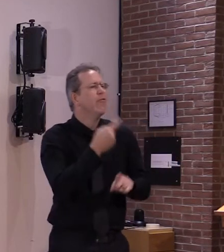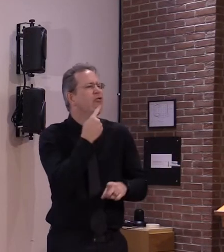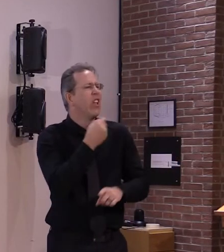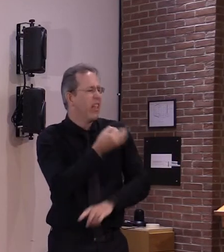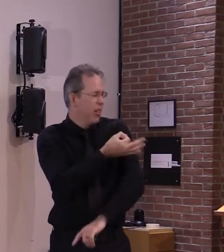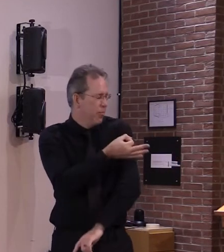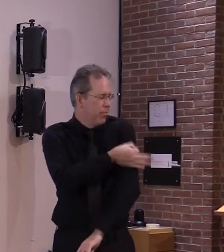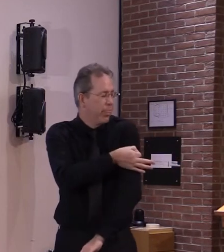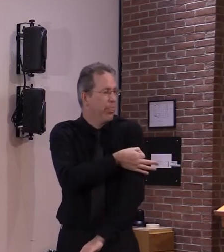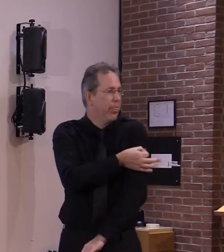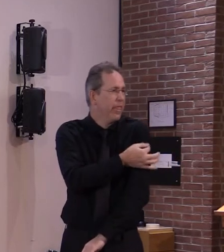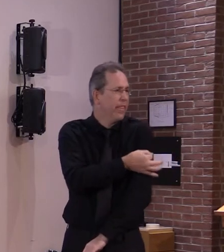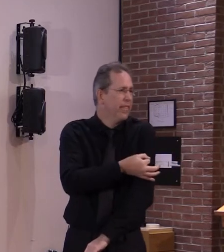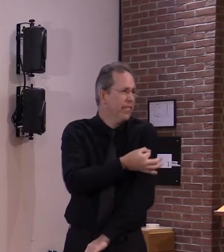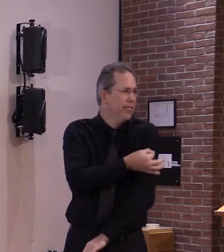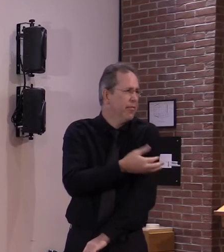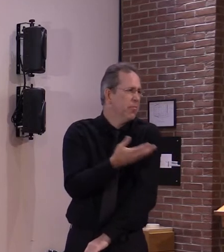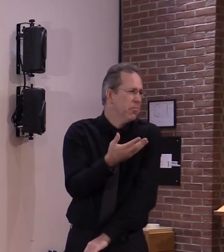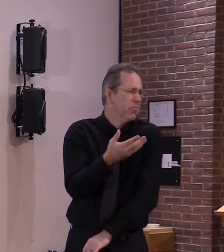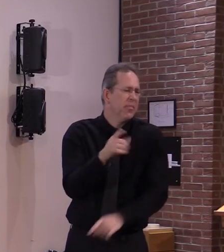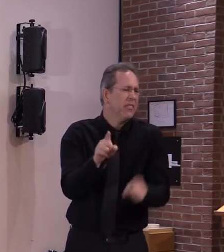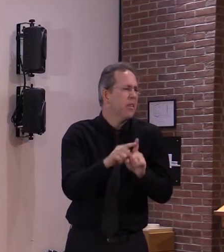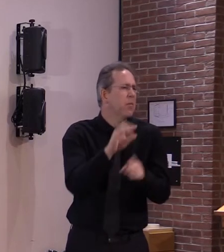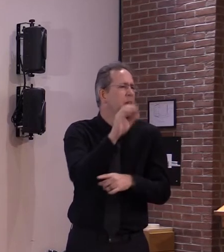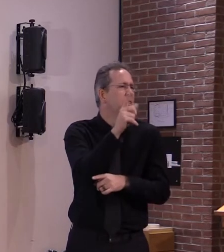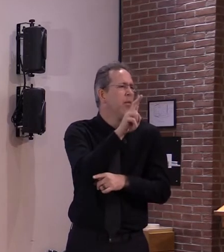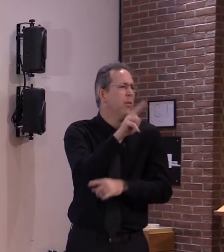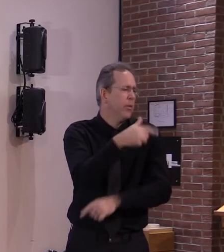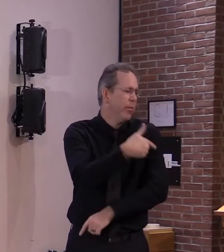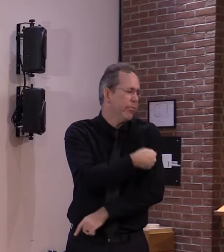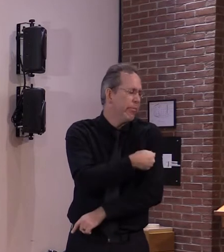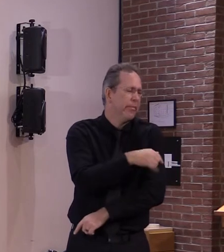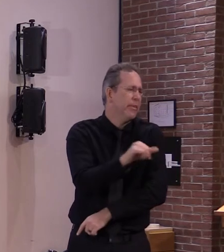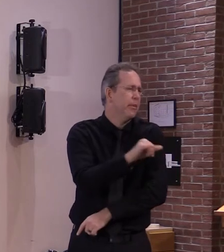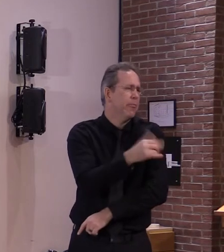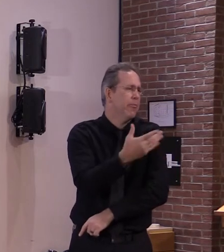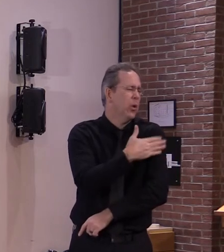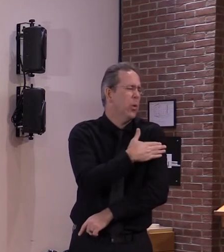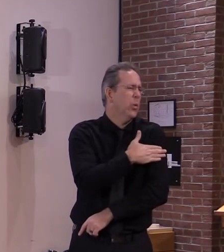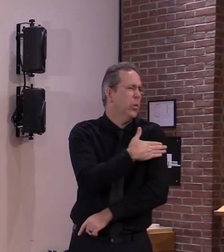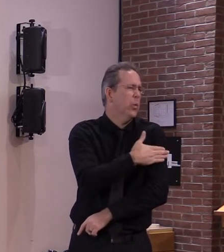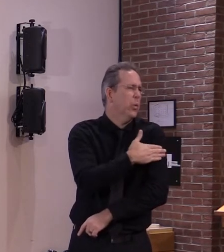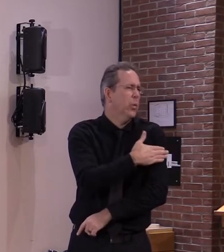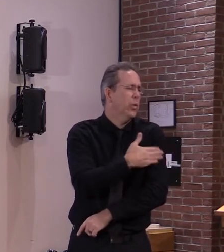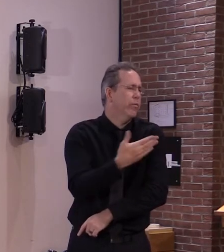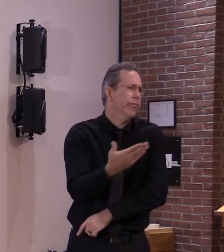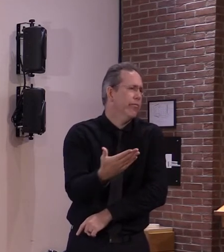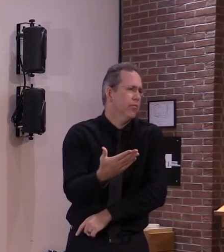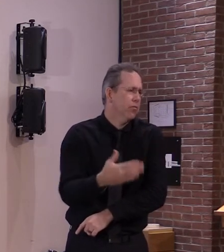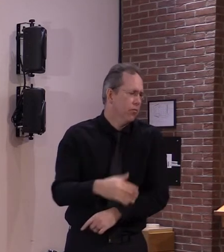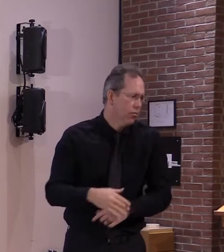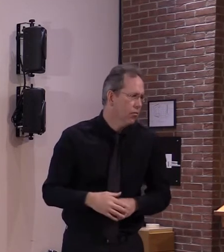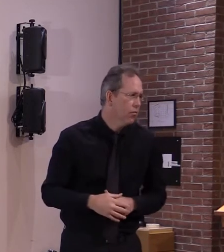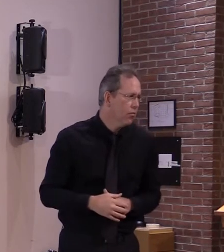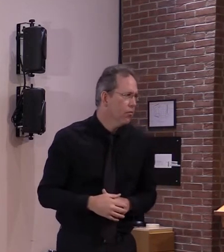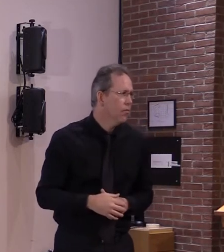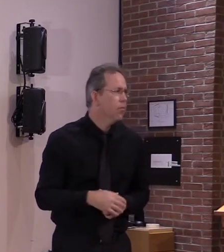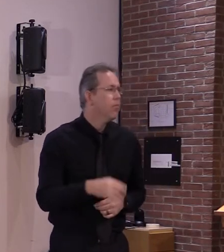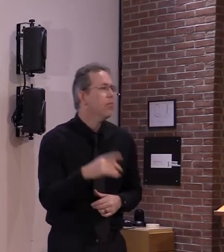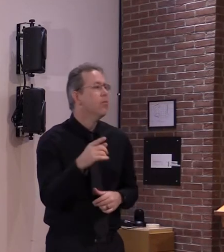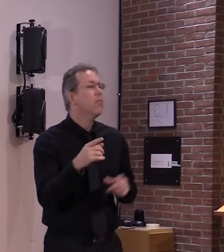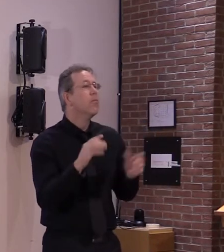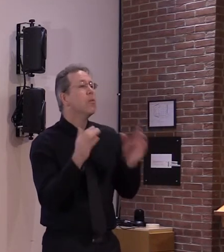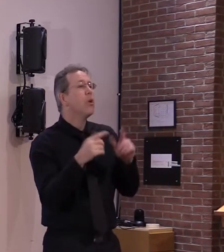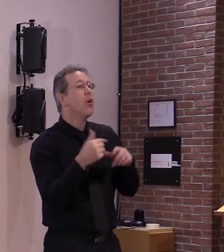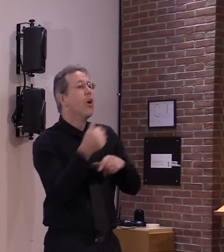shot and comparing the group that didn't get the vaccine at all with the group that got the vaccine